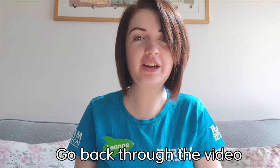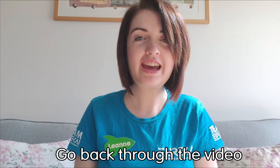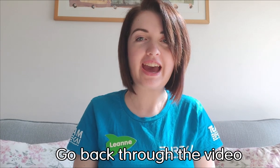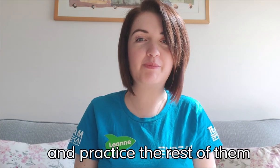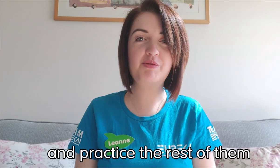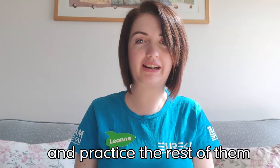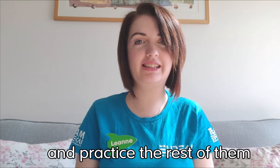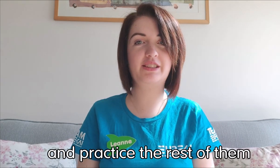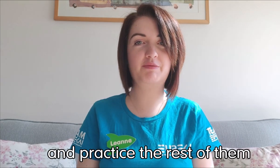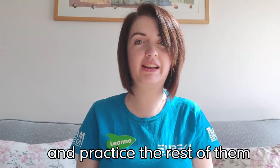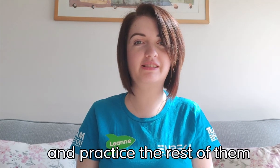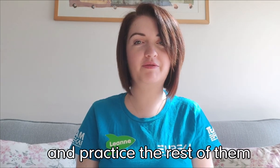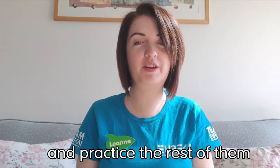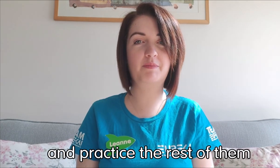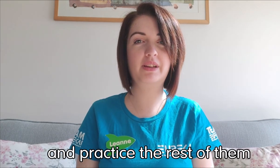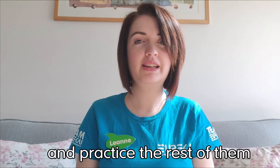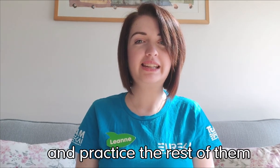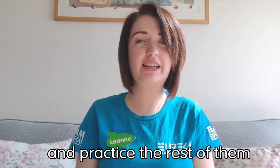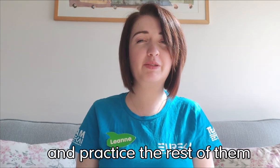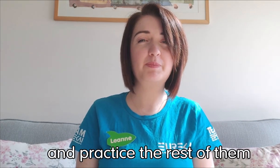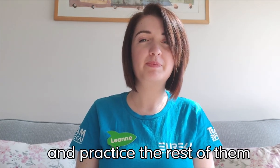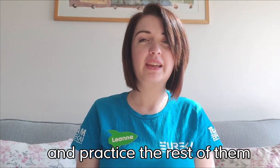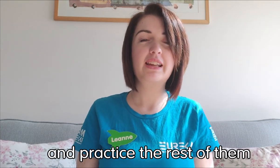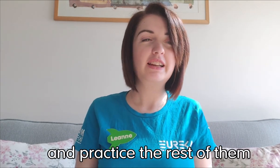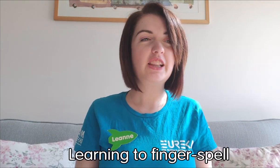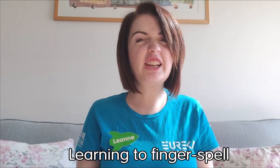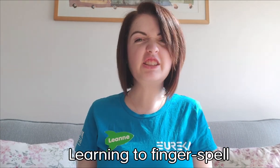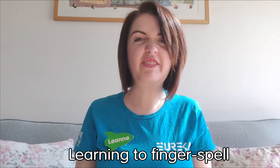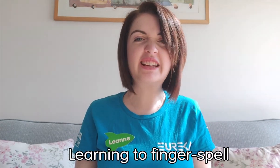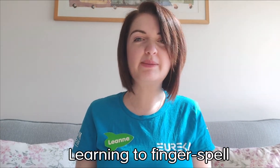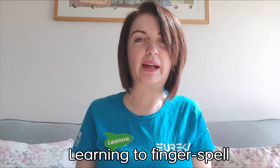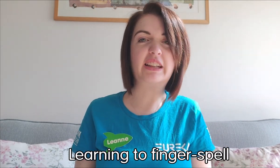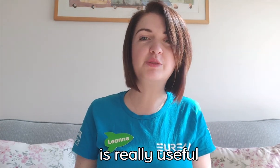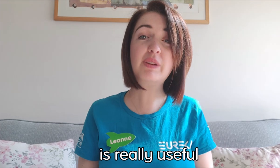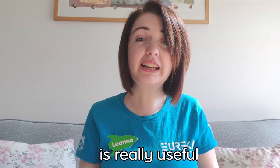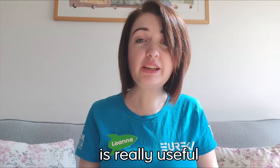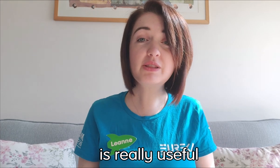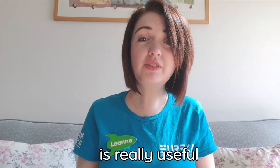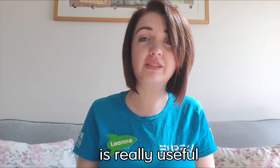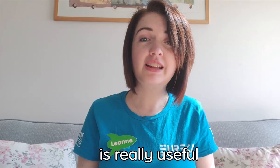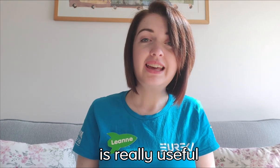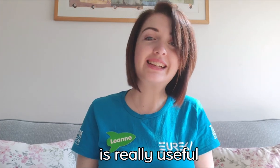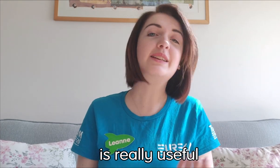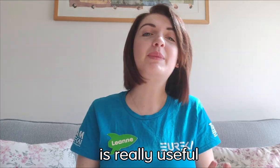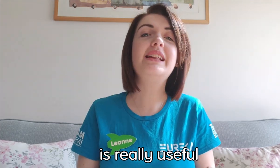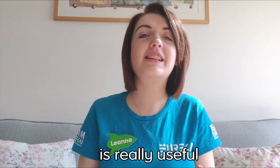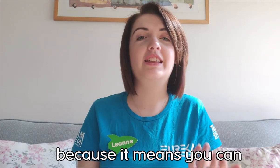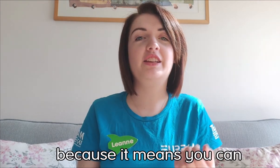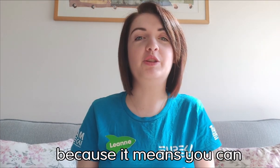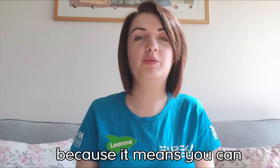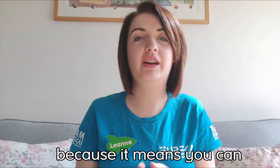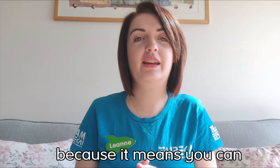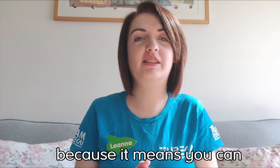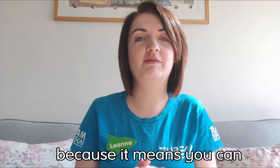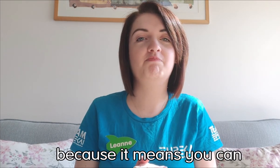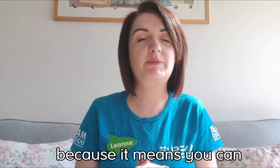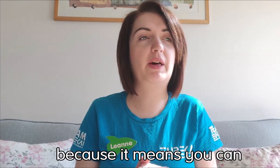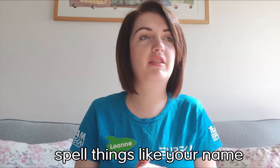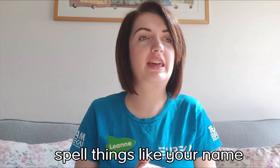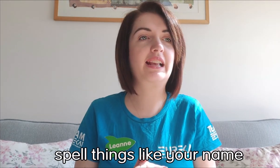and practice the rest of them. Now, learning to fingerspell is really useful because it means that you can spell things